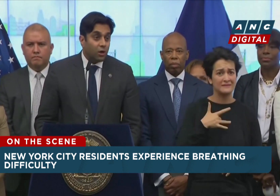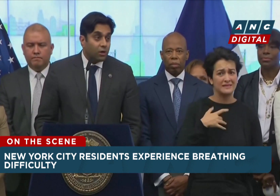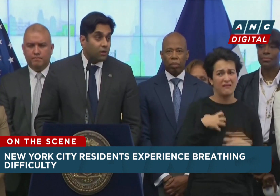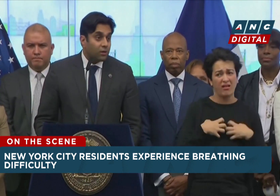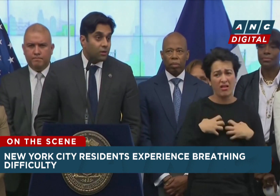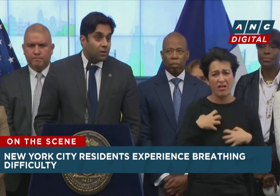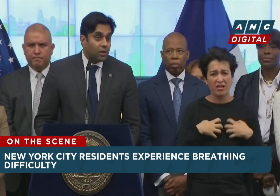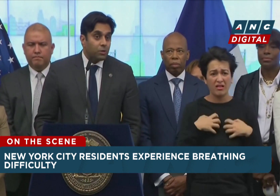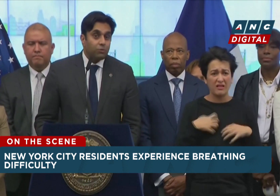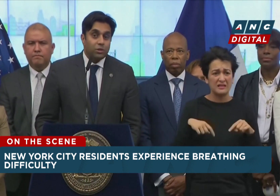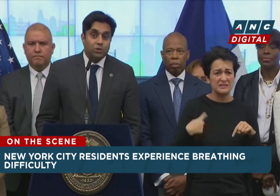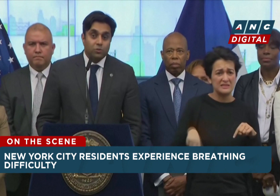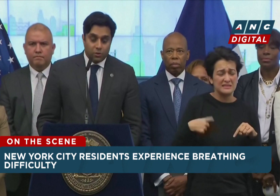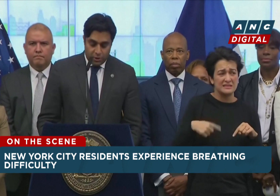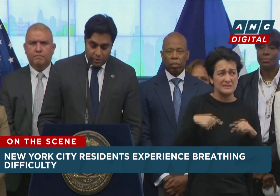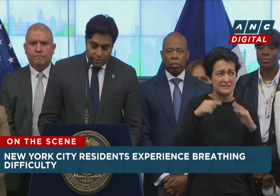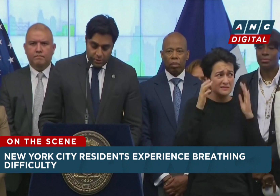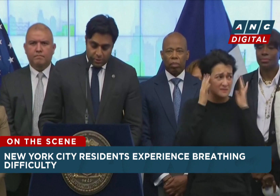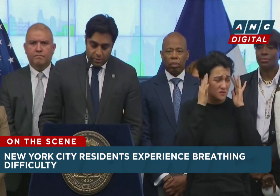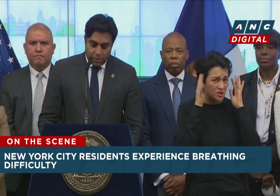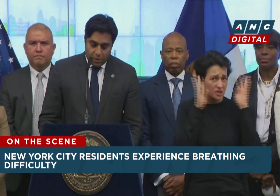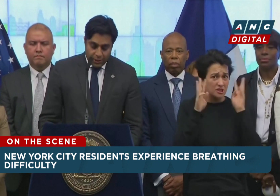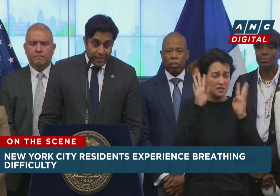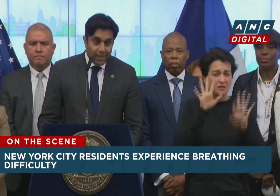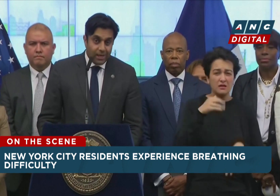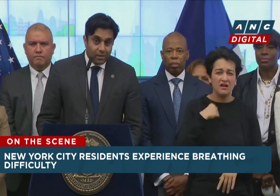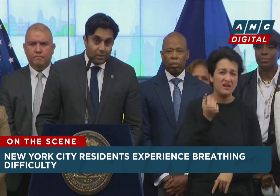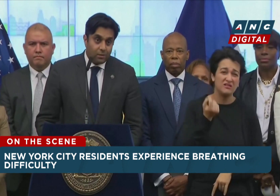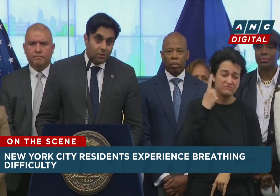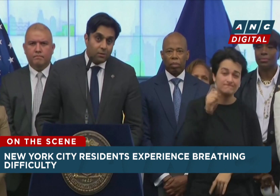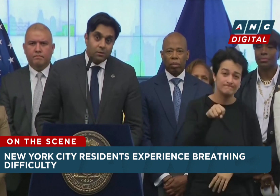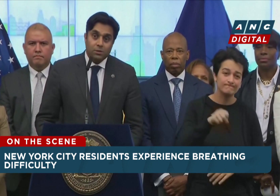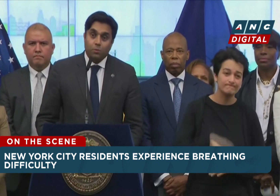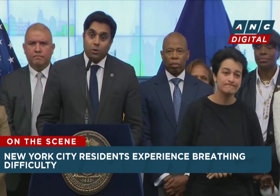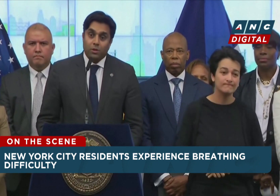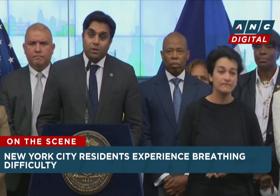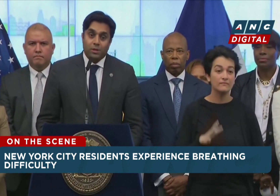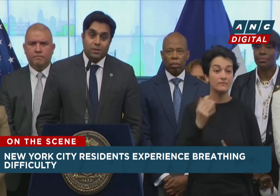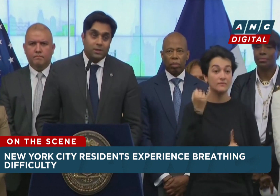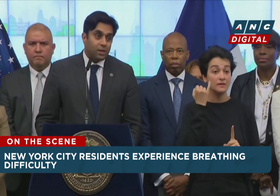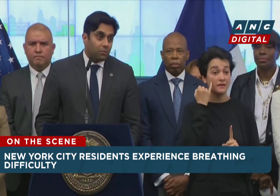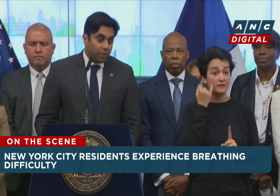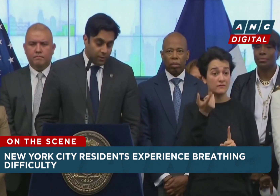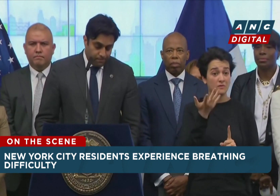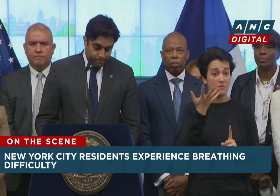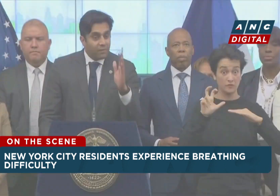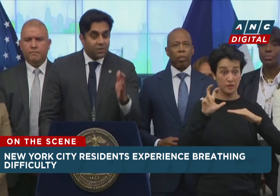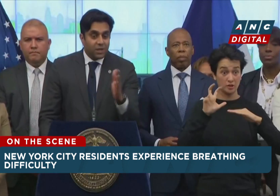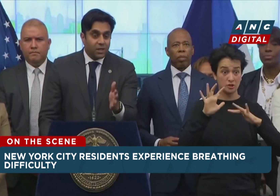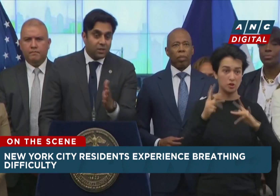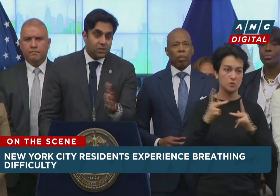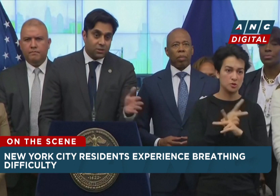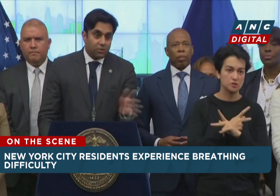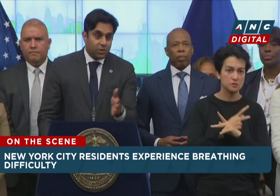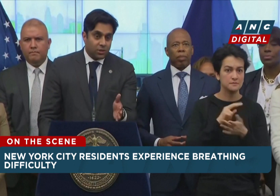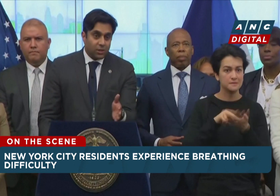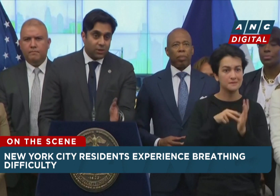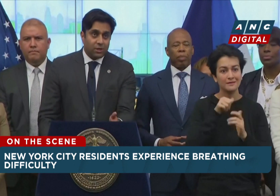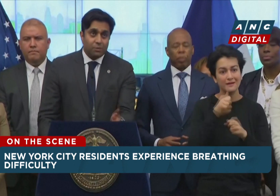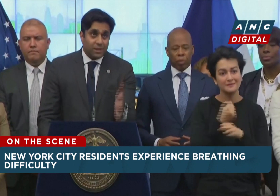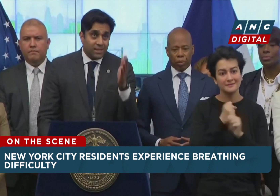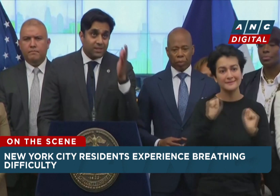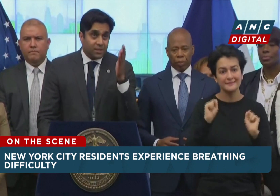you just need to talk and be reassured, call 988-SUPPORT-IS-STANDING-BY. We have to take each